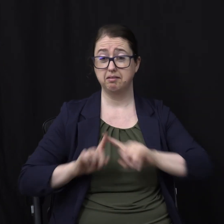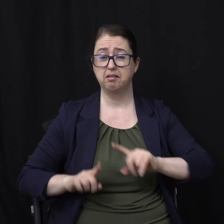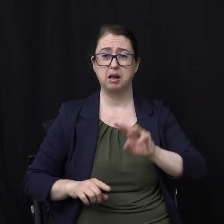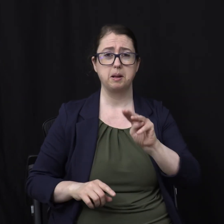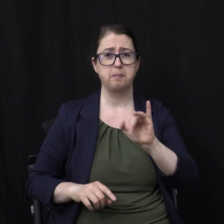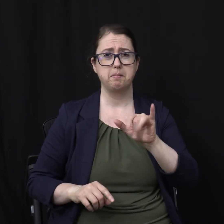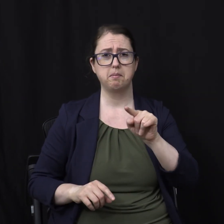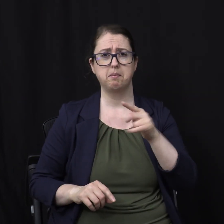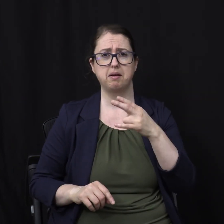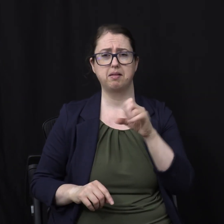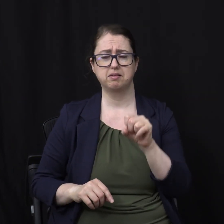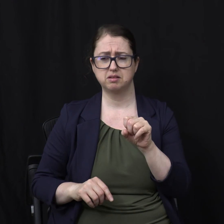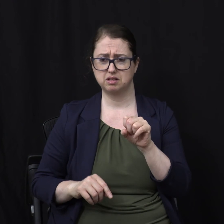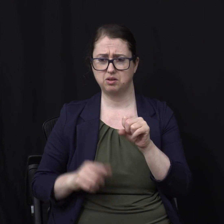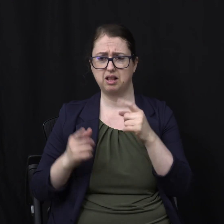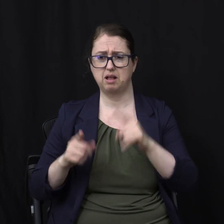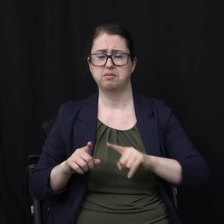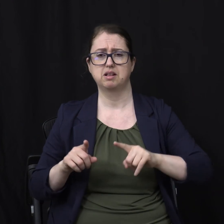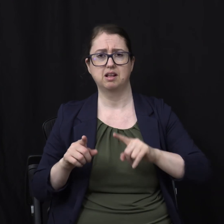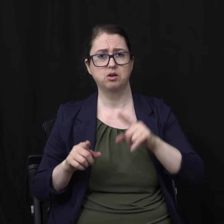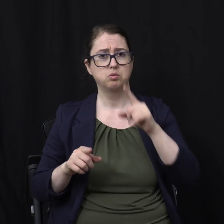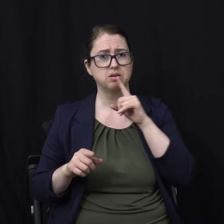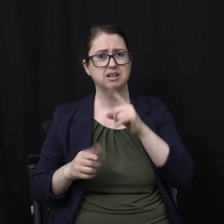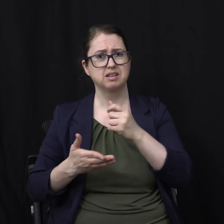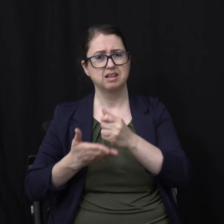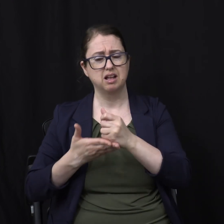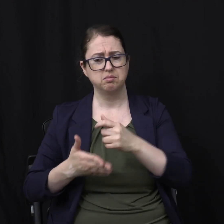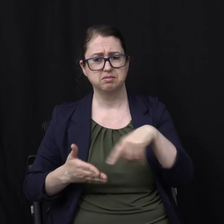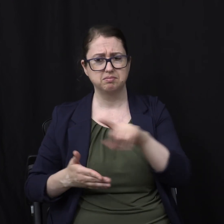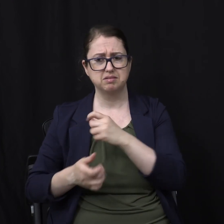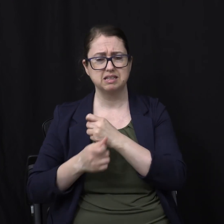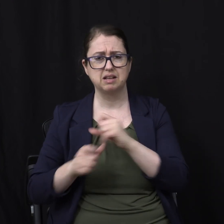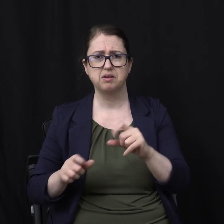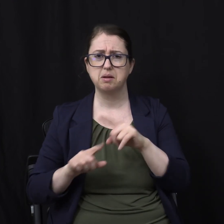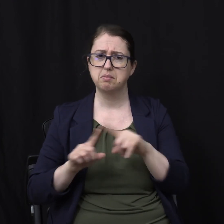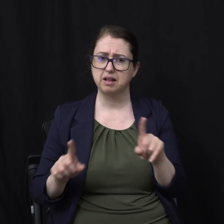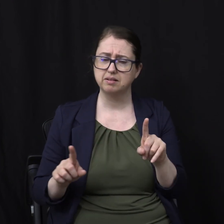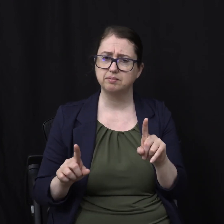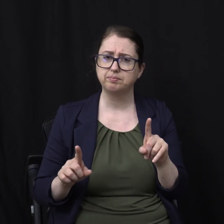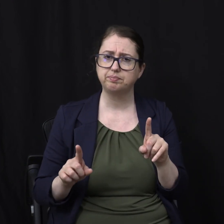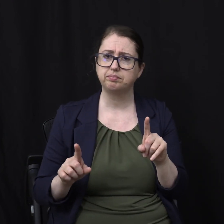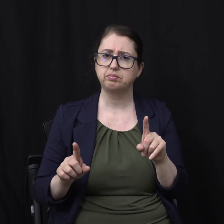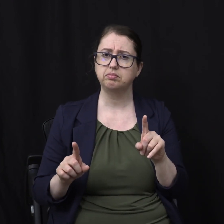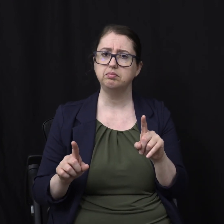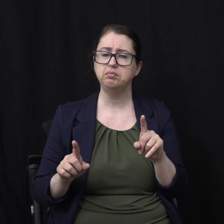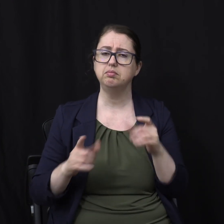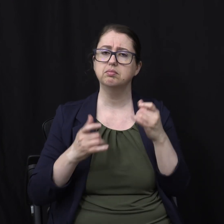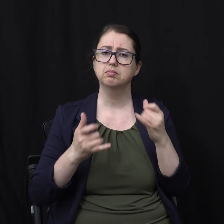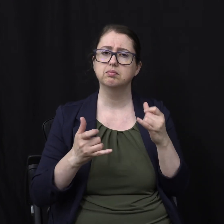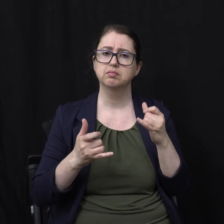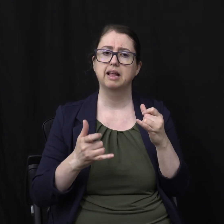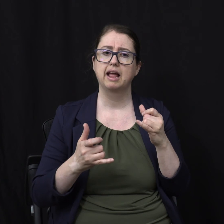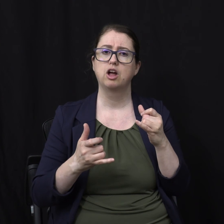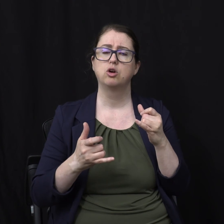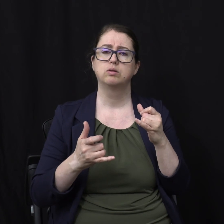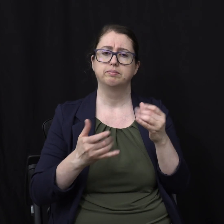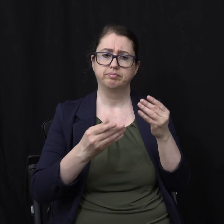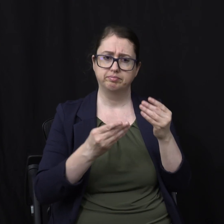people From perdition And deception That will flow But extinguishing Satan And sin And